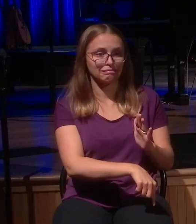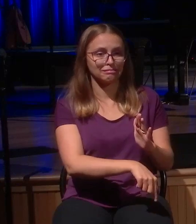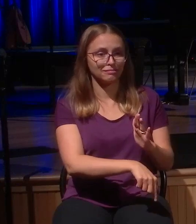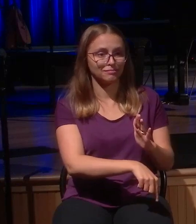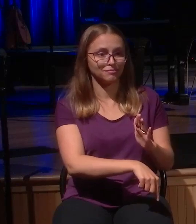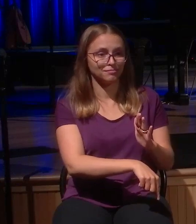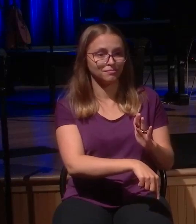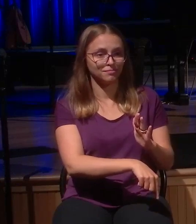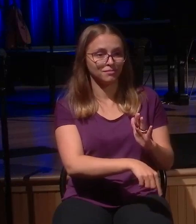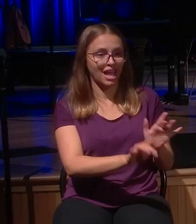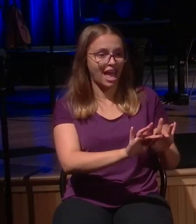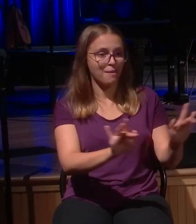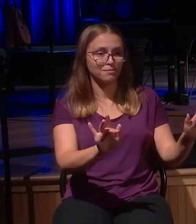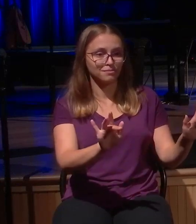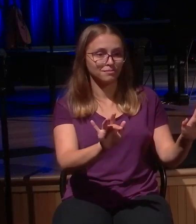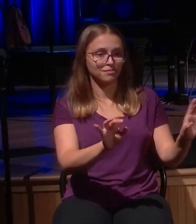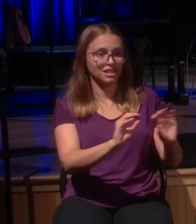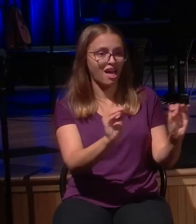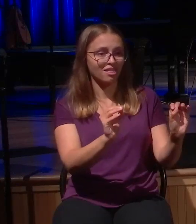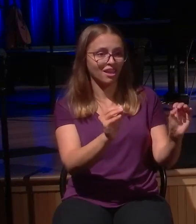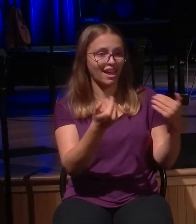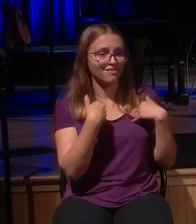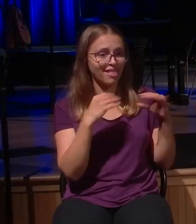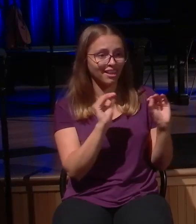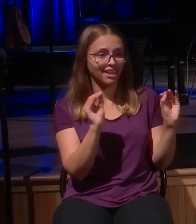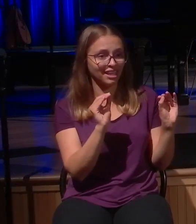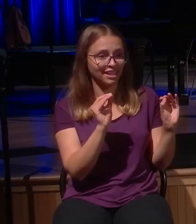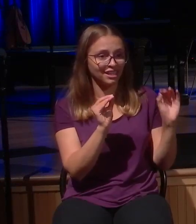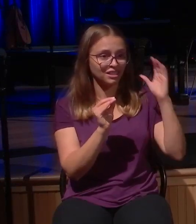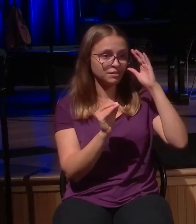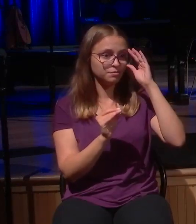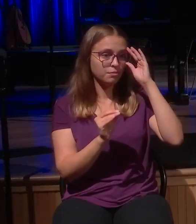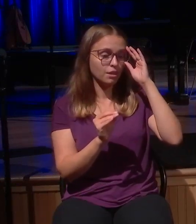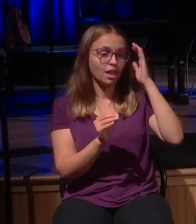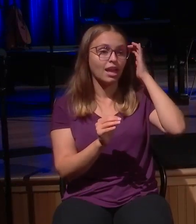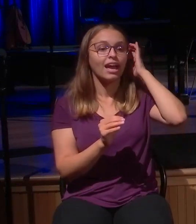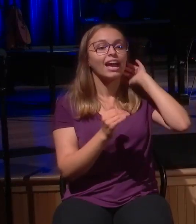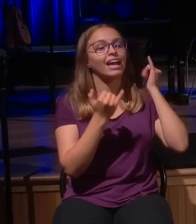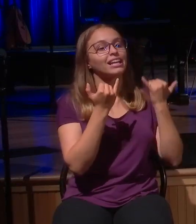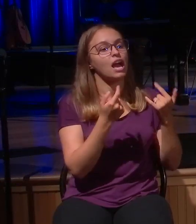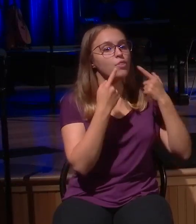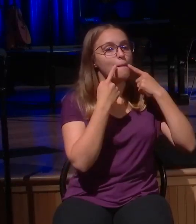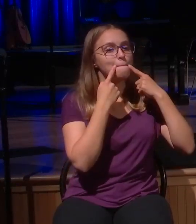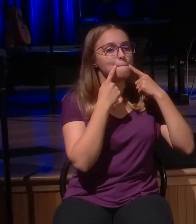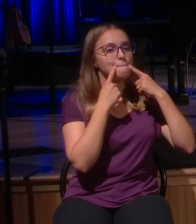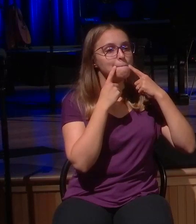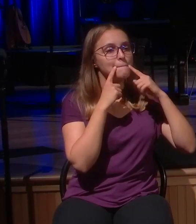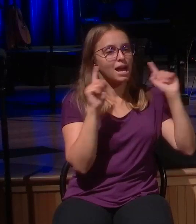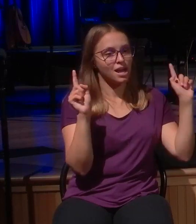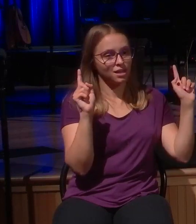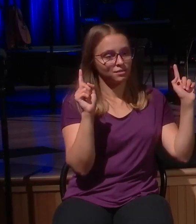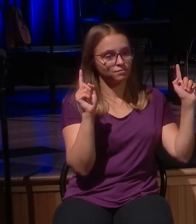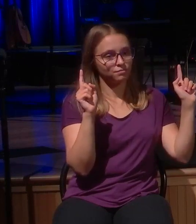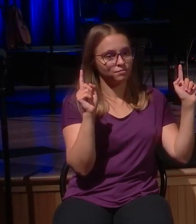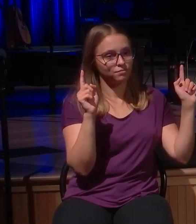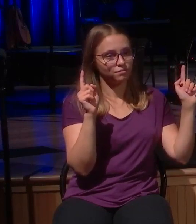father. And then we have the final stage, repentance. Take a look. Look, verse 18. I will arise